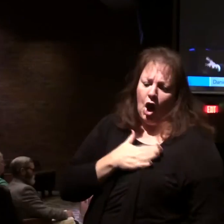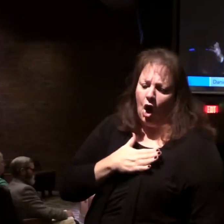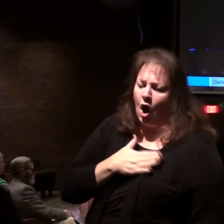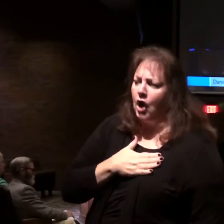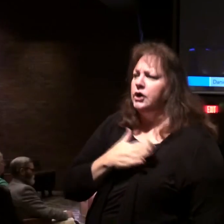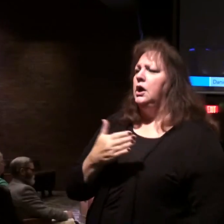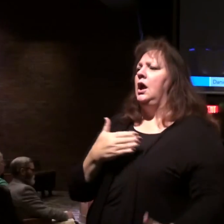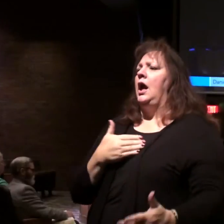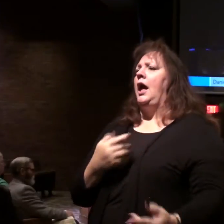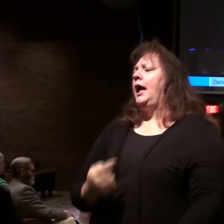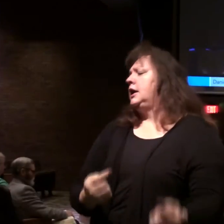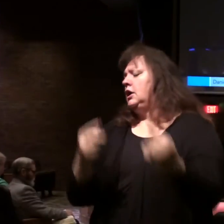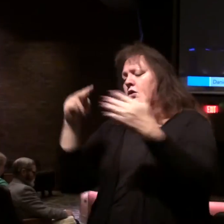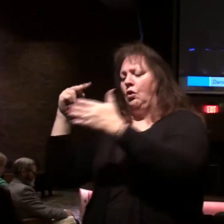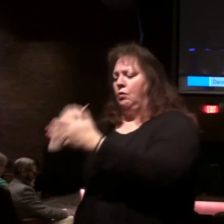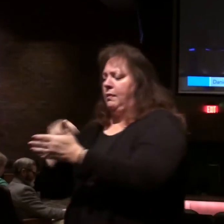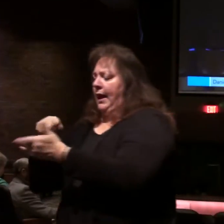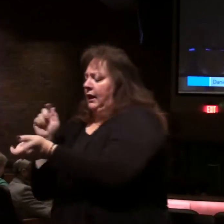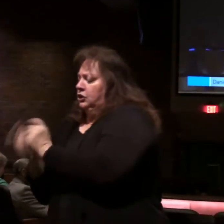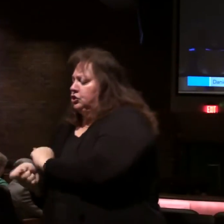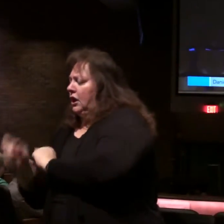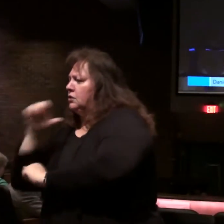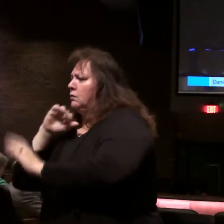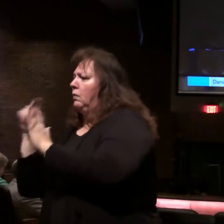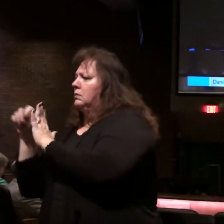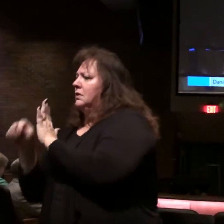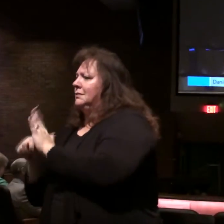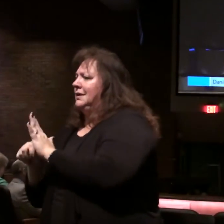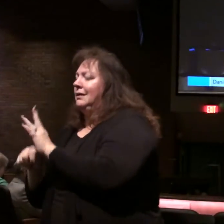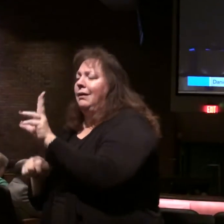so we can go back and redo the Old Testament.